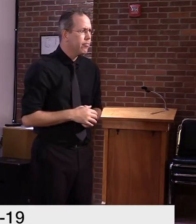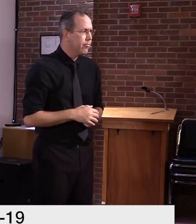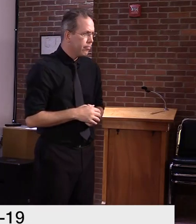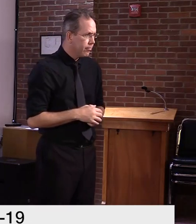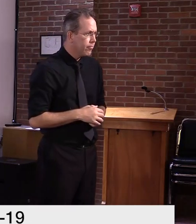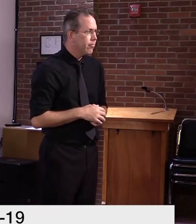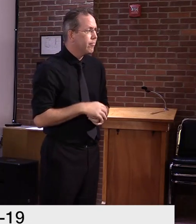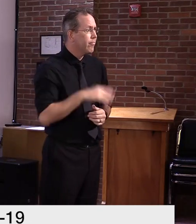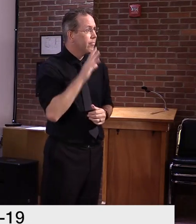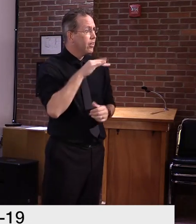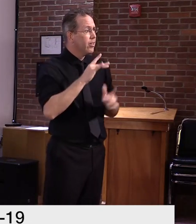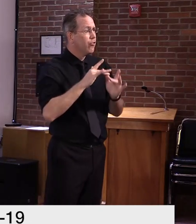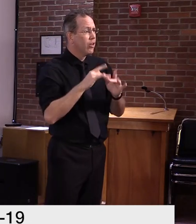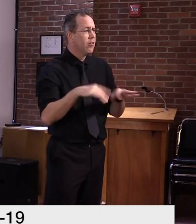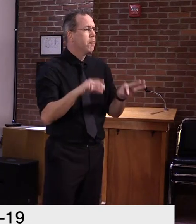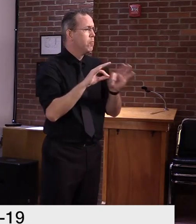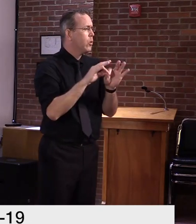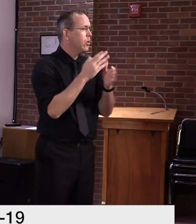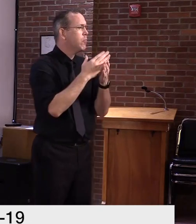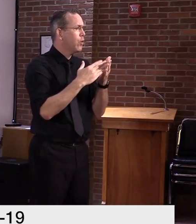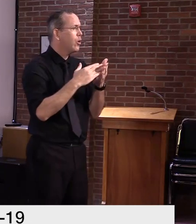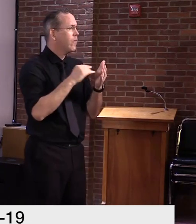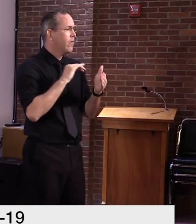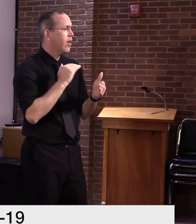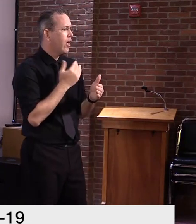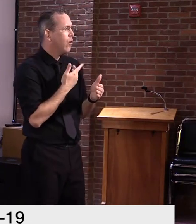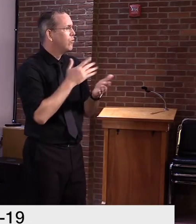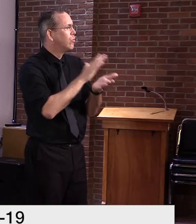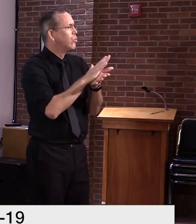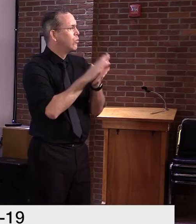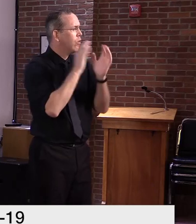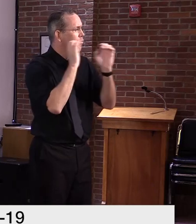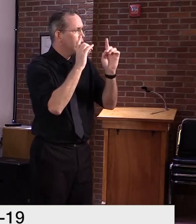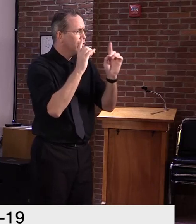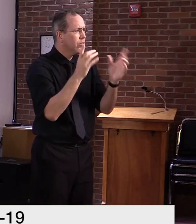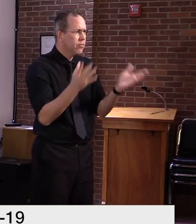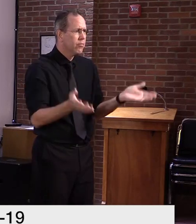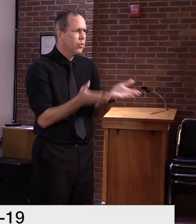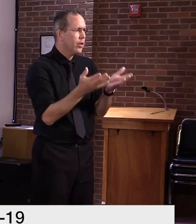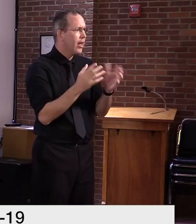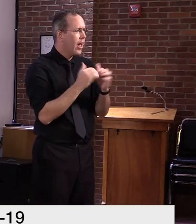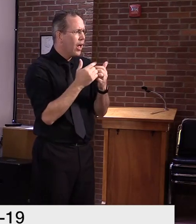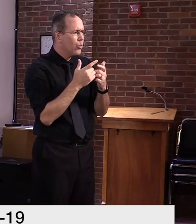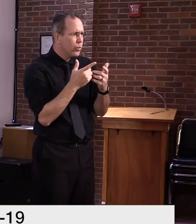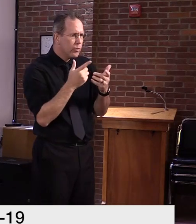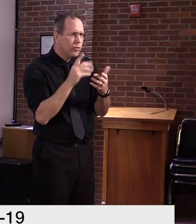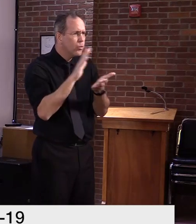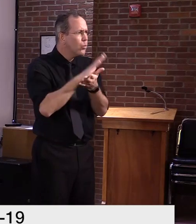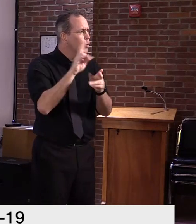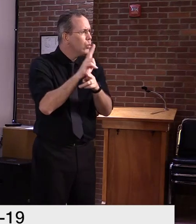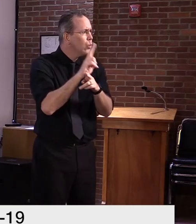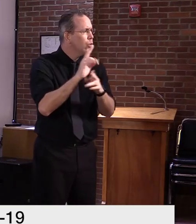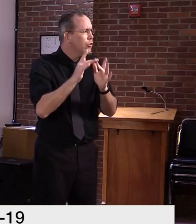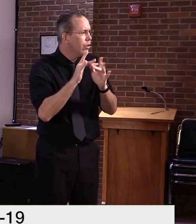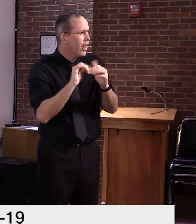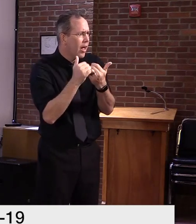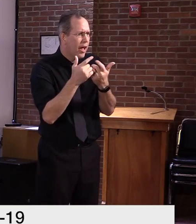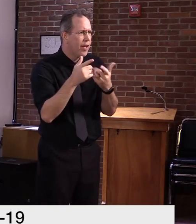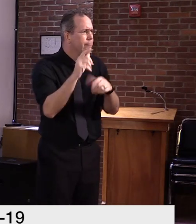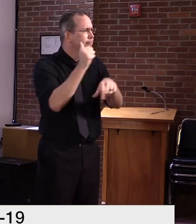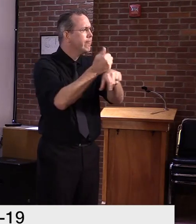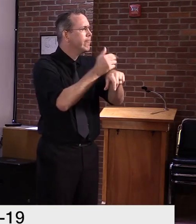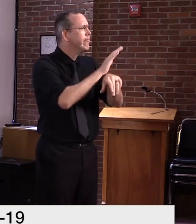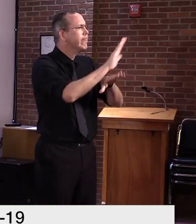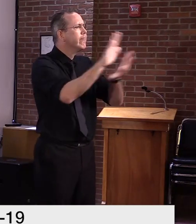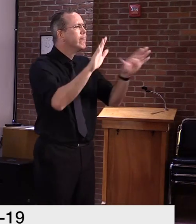Um, not sure yet, uh, how districts will, uh, employ that. We're seeing a lot of interesting, creative, uh, planning going on at the district level